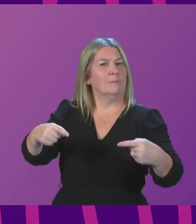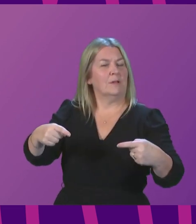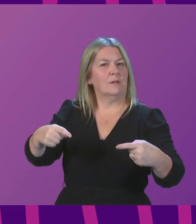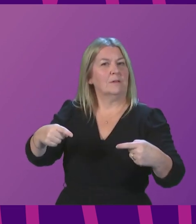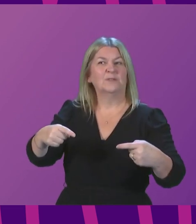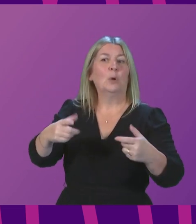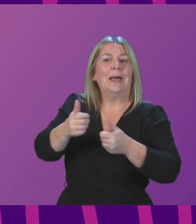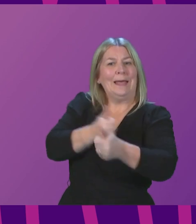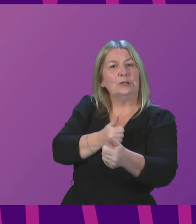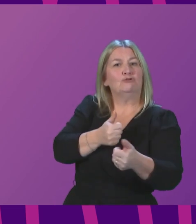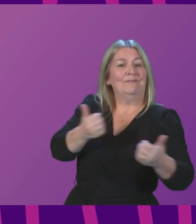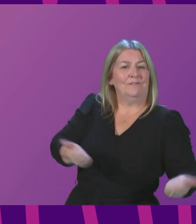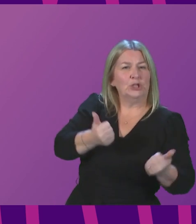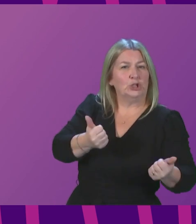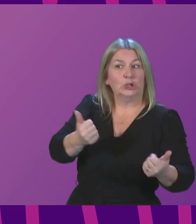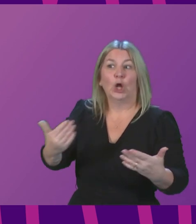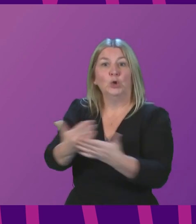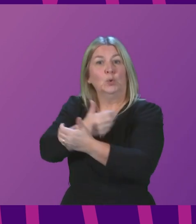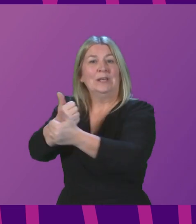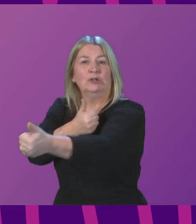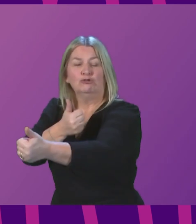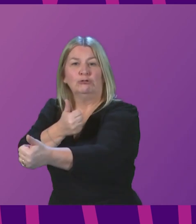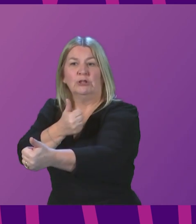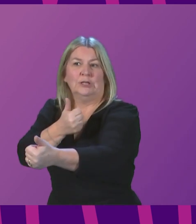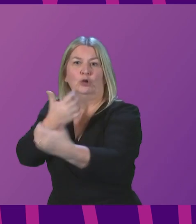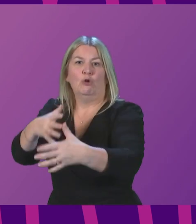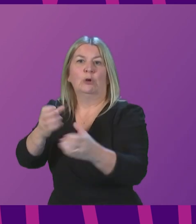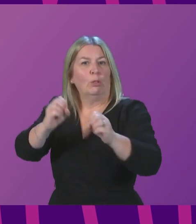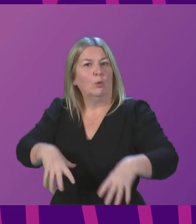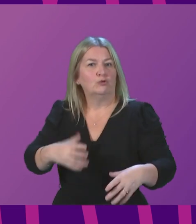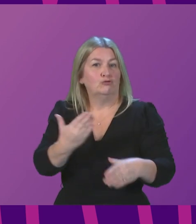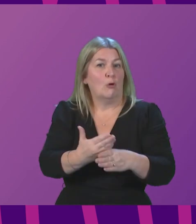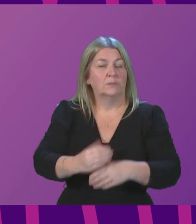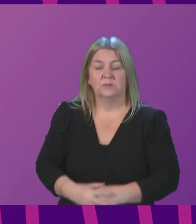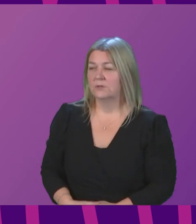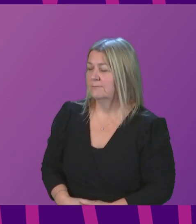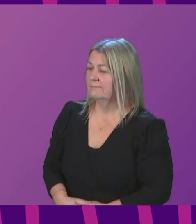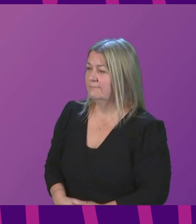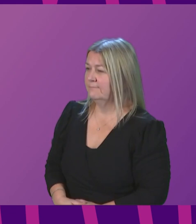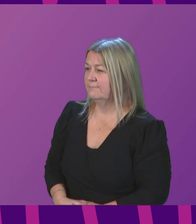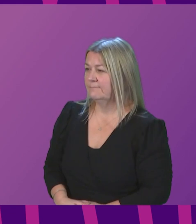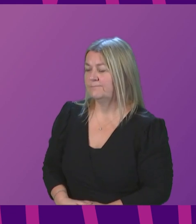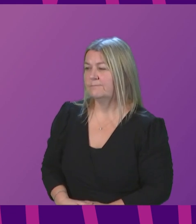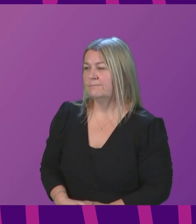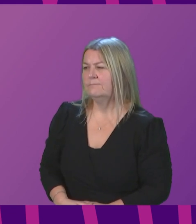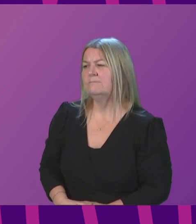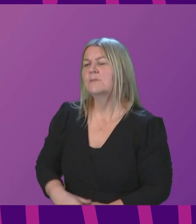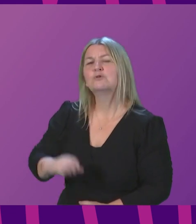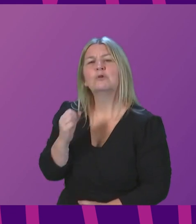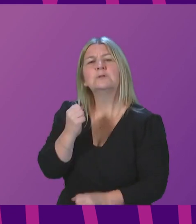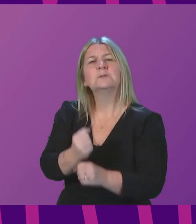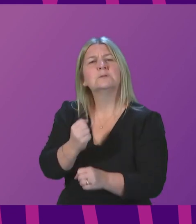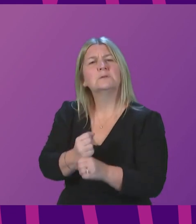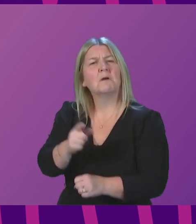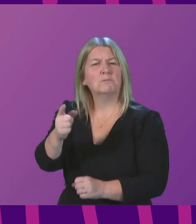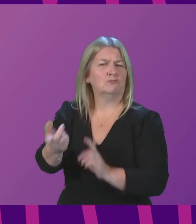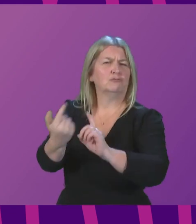left behind. Question number four, Stuart Macmillan. Thank you, the honour to ask the First Minister what the Scottish Government's response is to the latest household